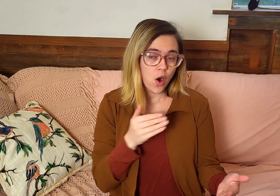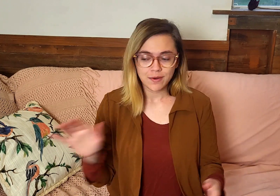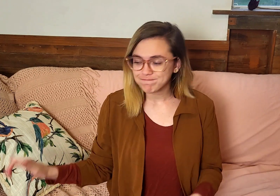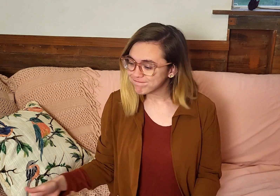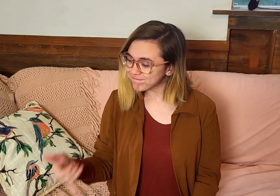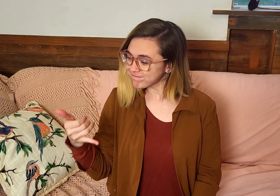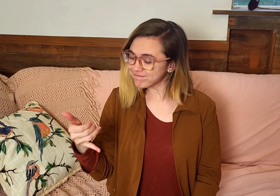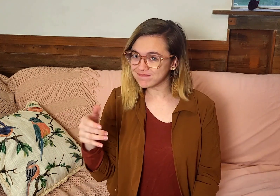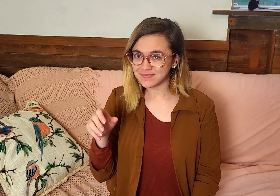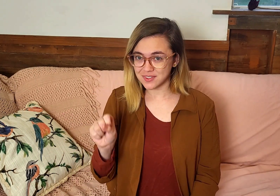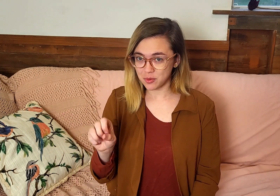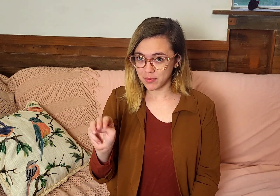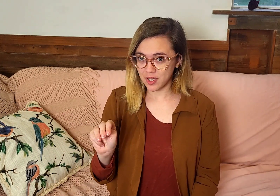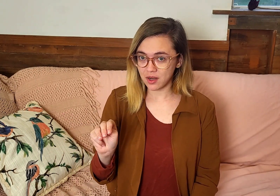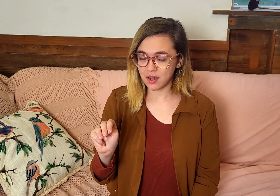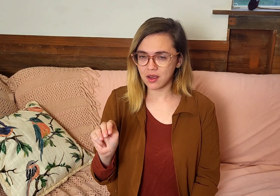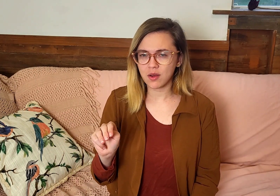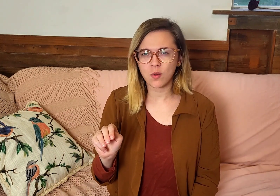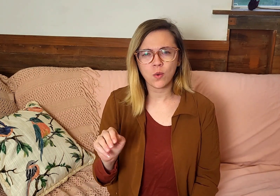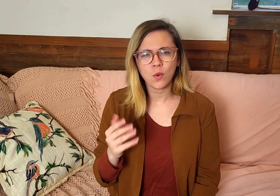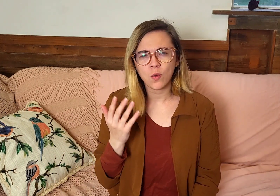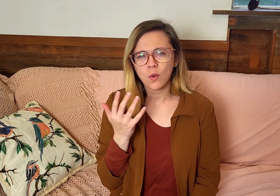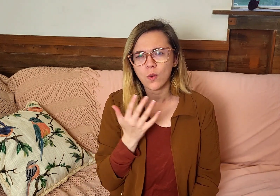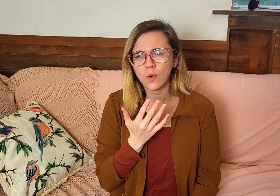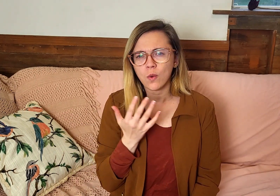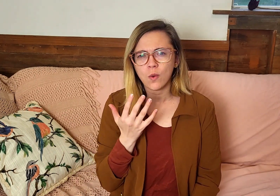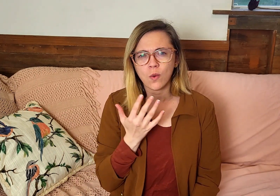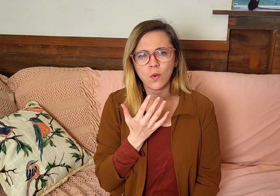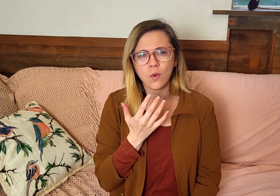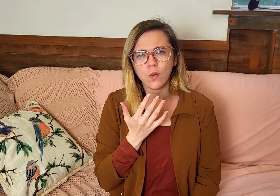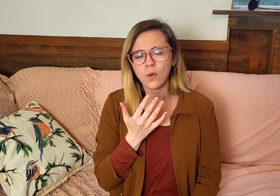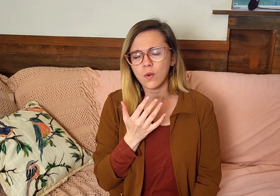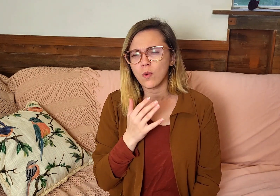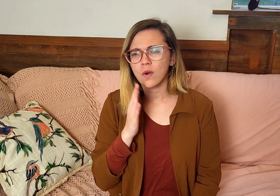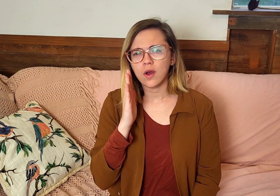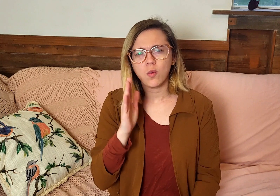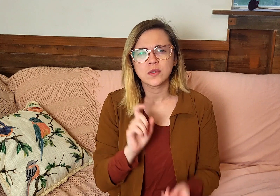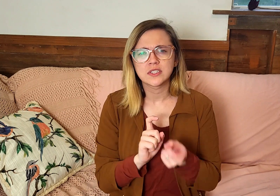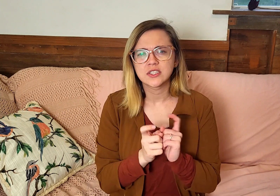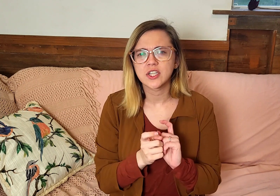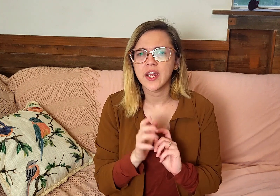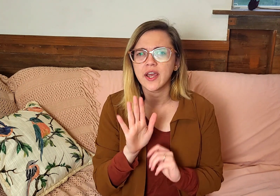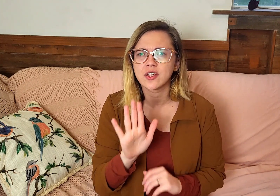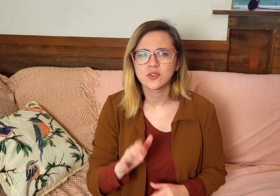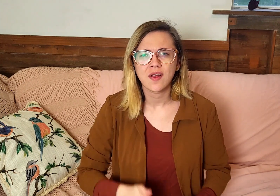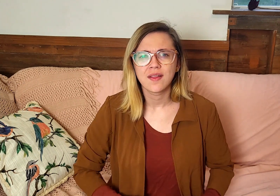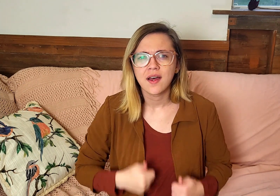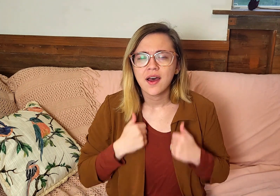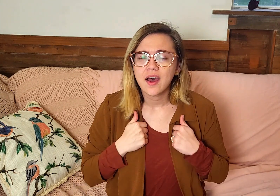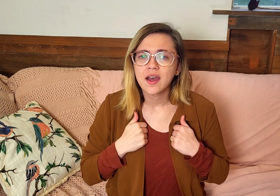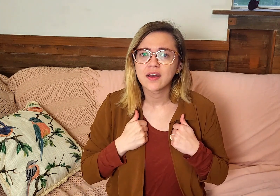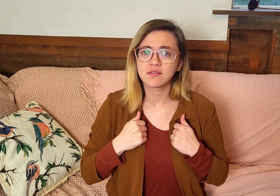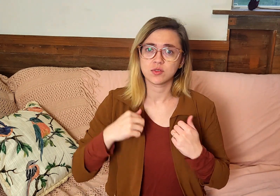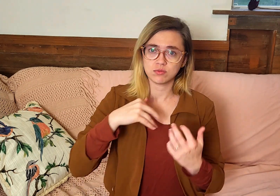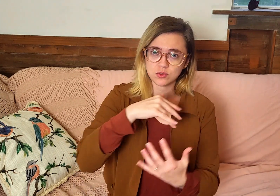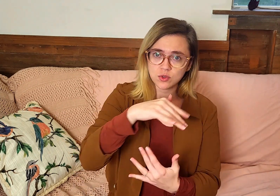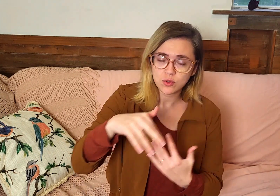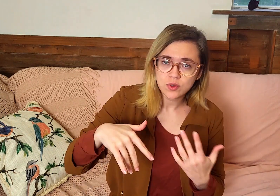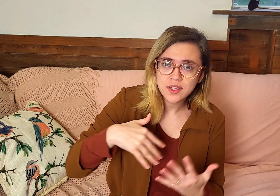before you pick up your phone and look at social media is extremely impactful and will change your